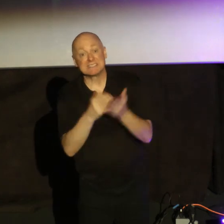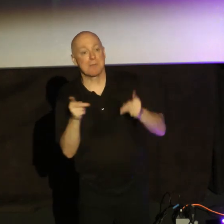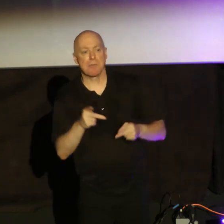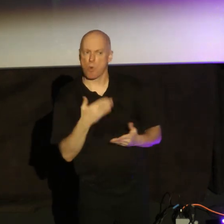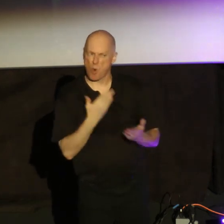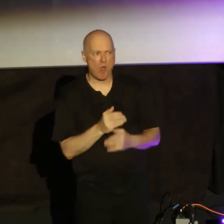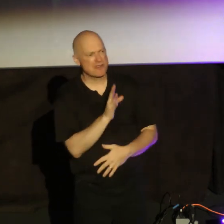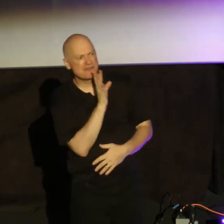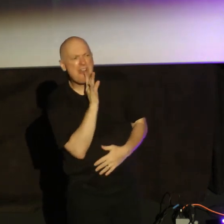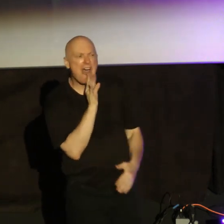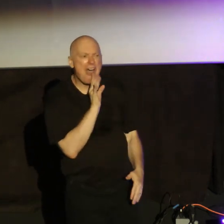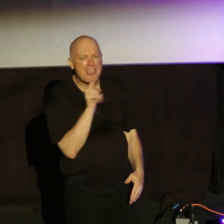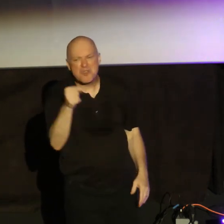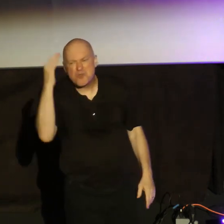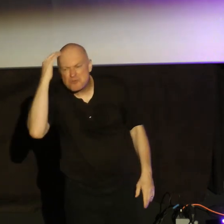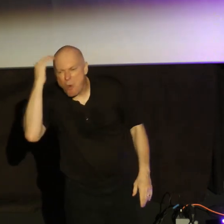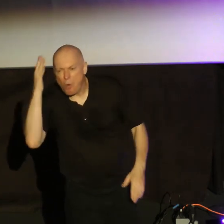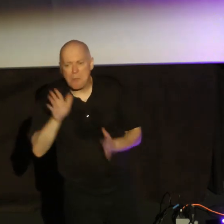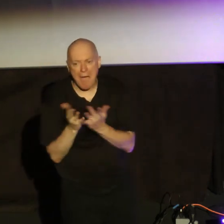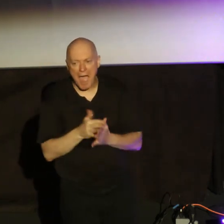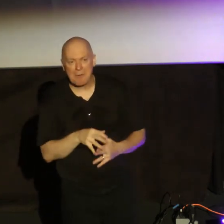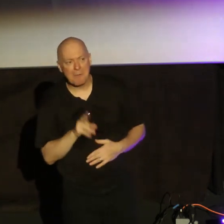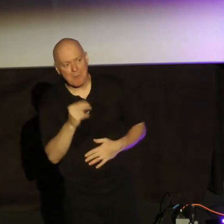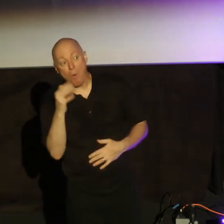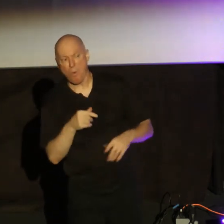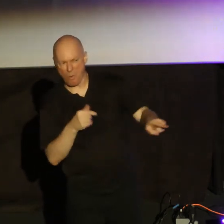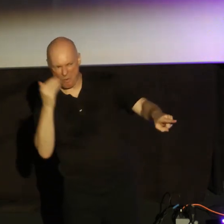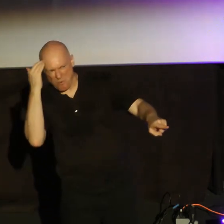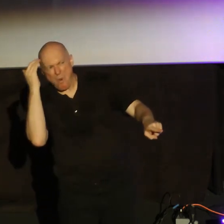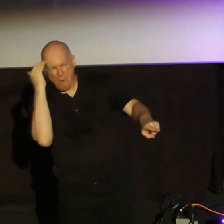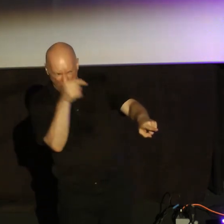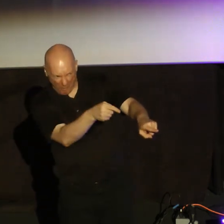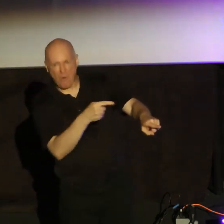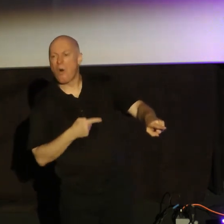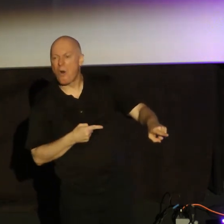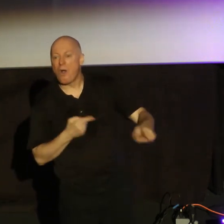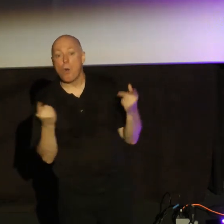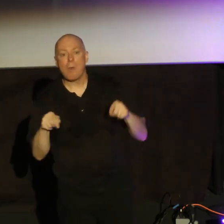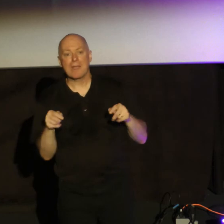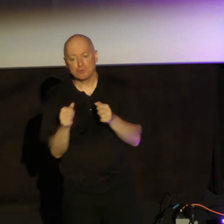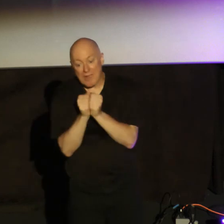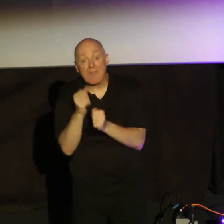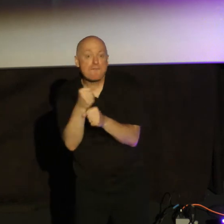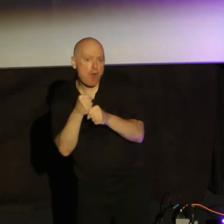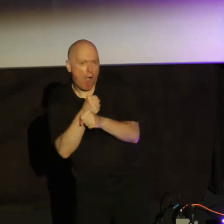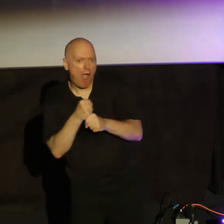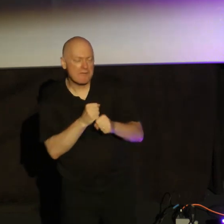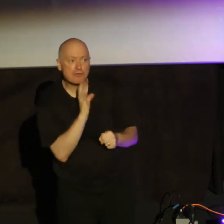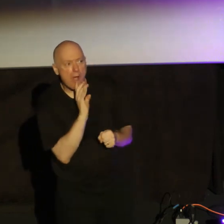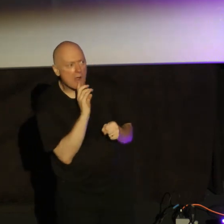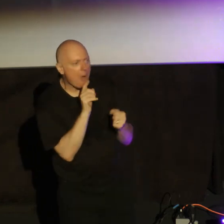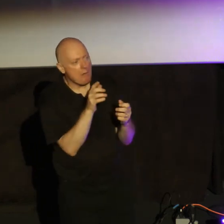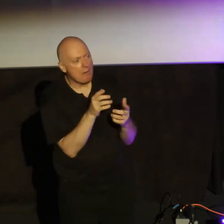And then you know some stuff. And people know you know. And when you get together for coffee, this is what you talk about. Maybe it's time for action.